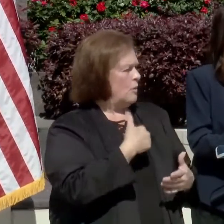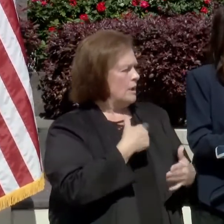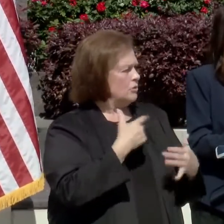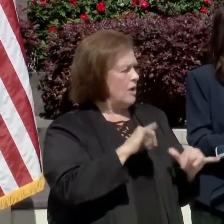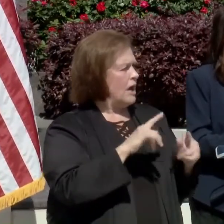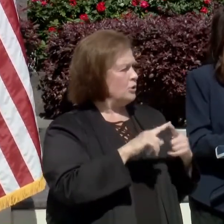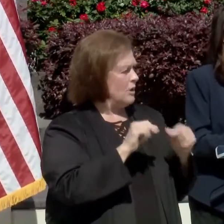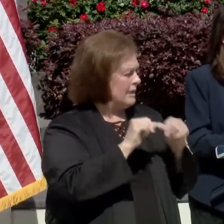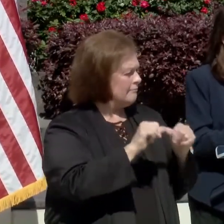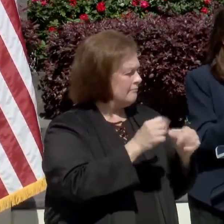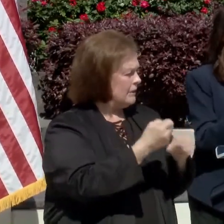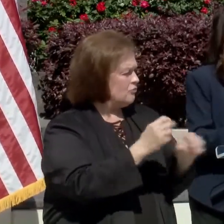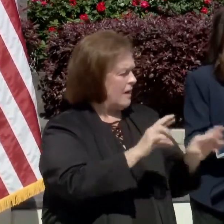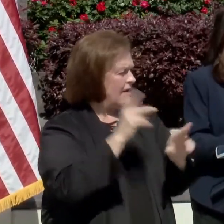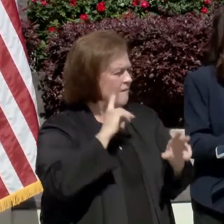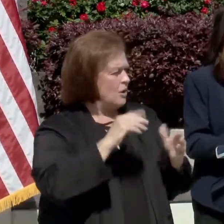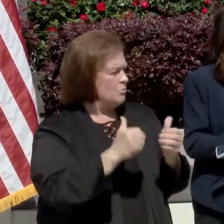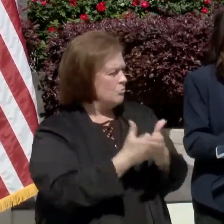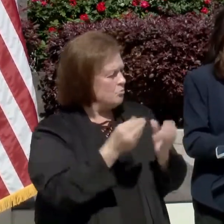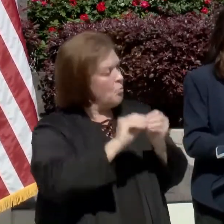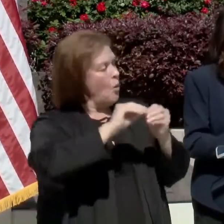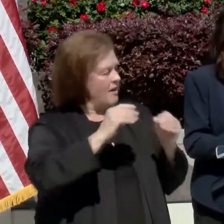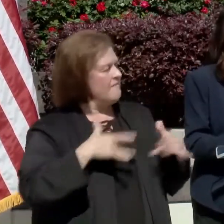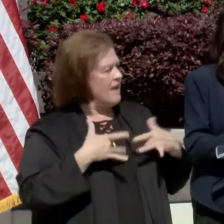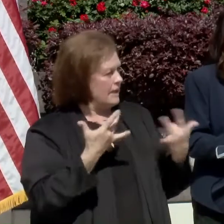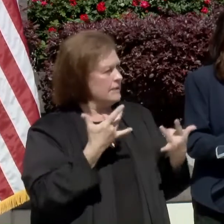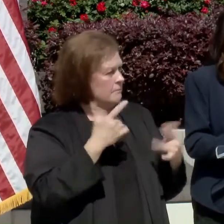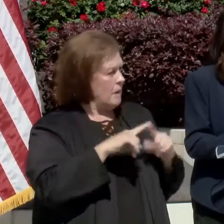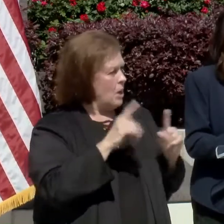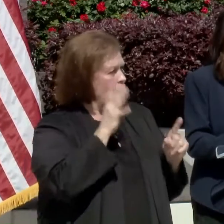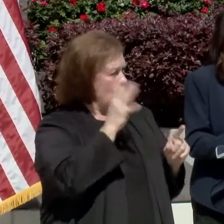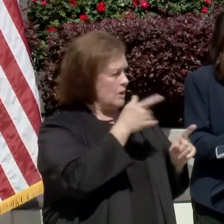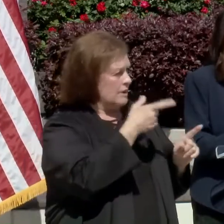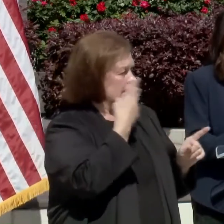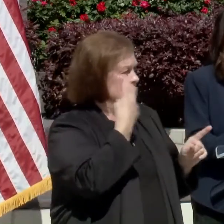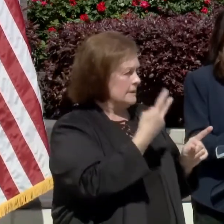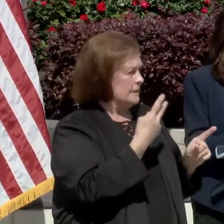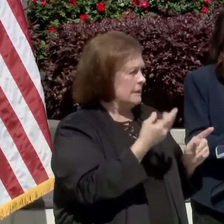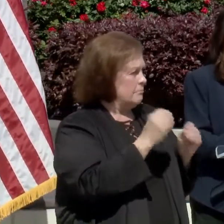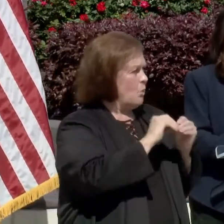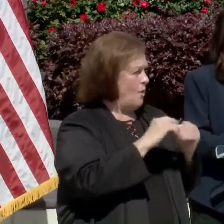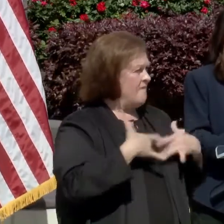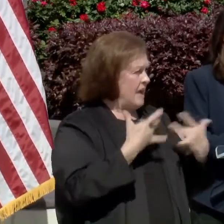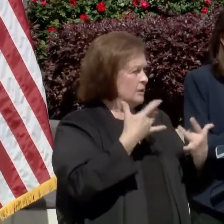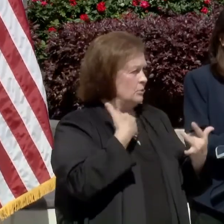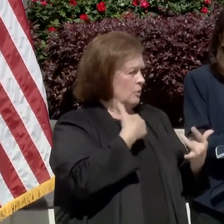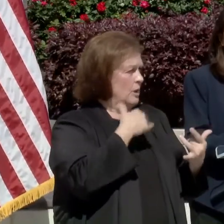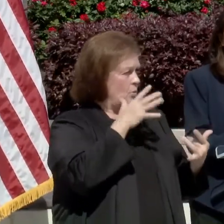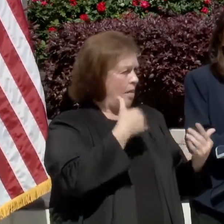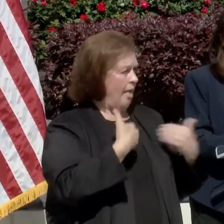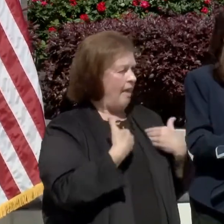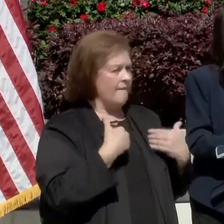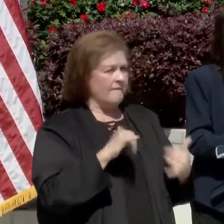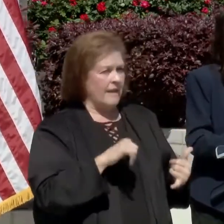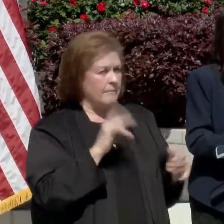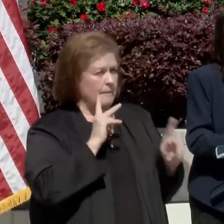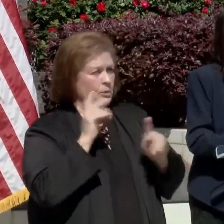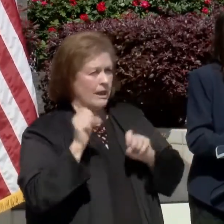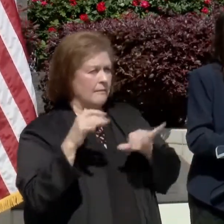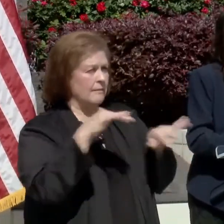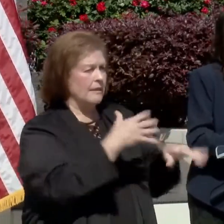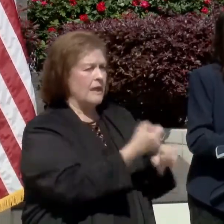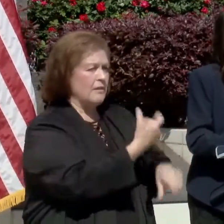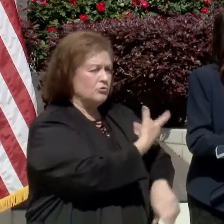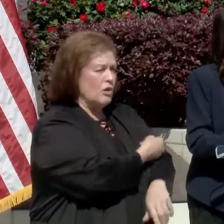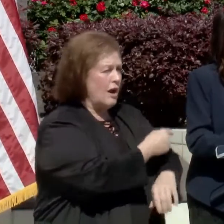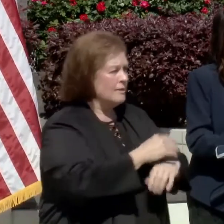trying to do and get ready for. But I think a couple more weeks of large sites you can still expect. Yes, do you have a